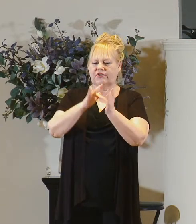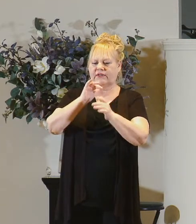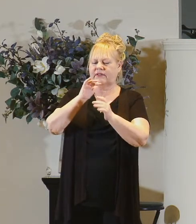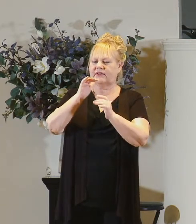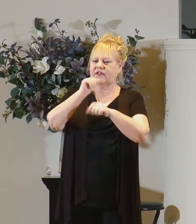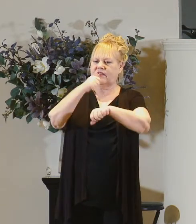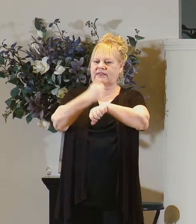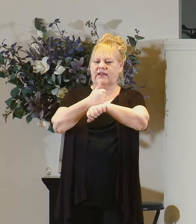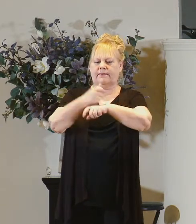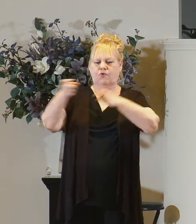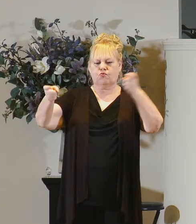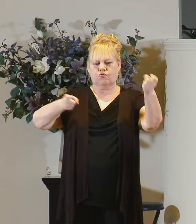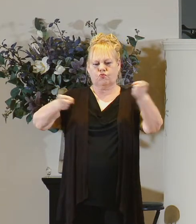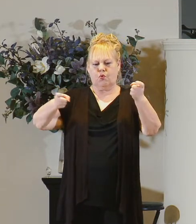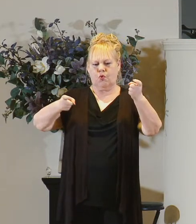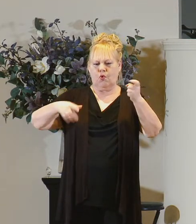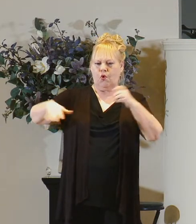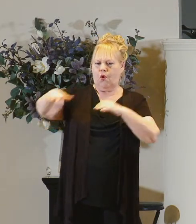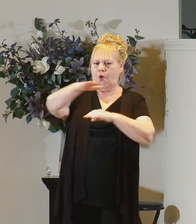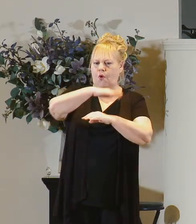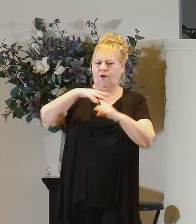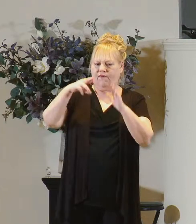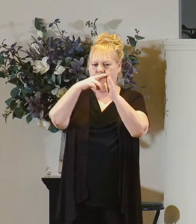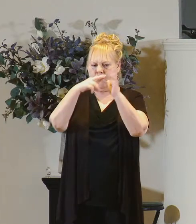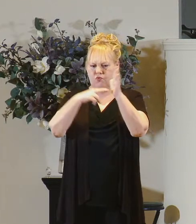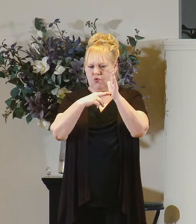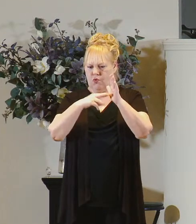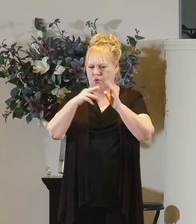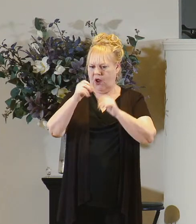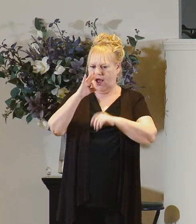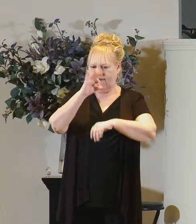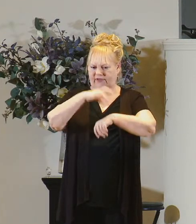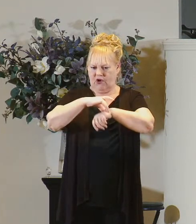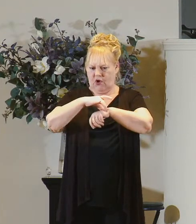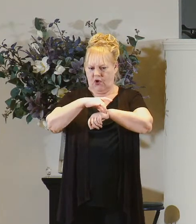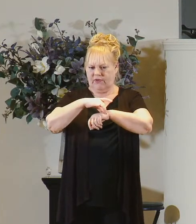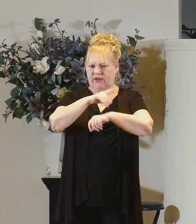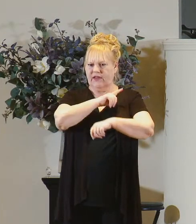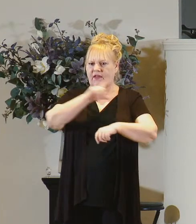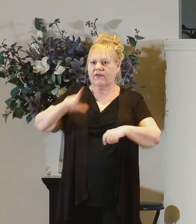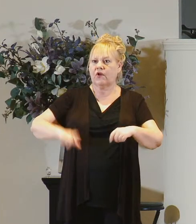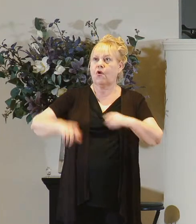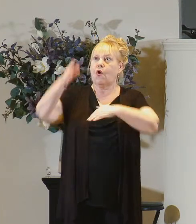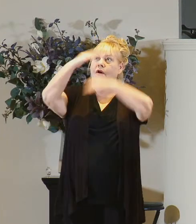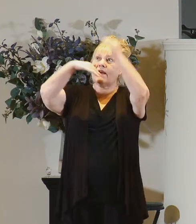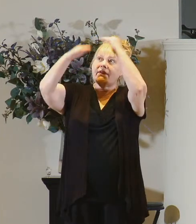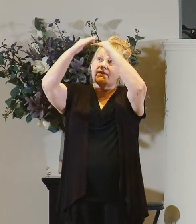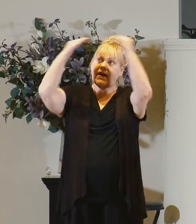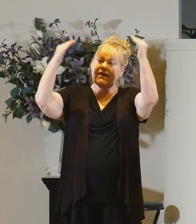over all the earth he is the lord of heaven and lord of earth